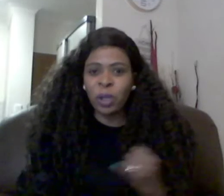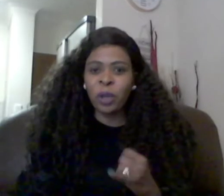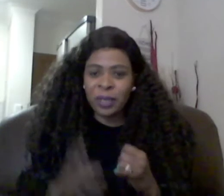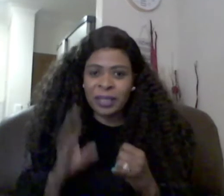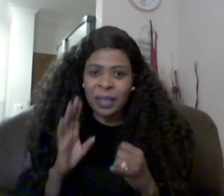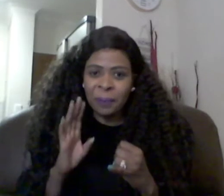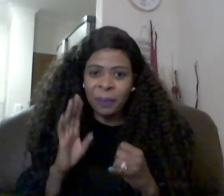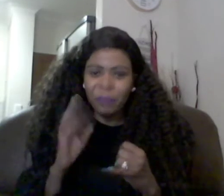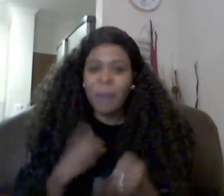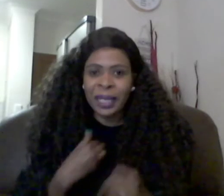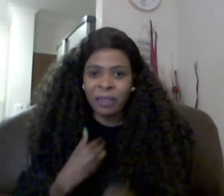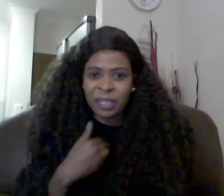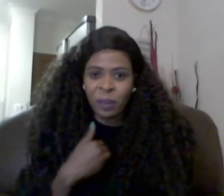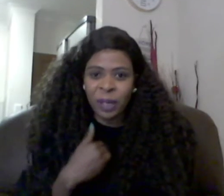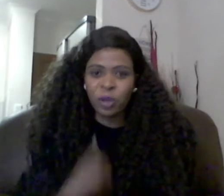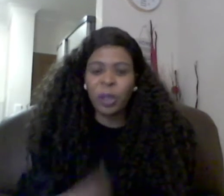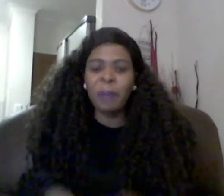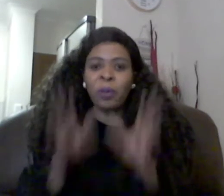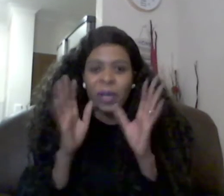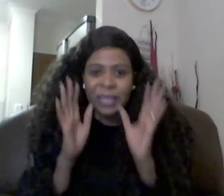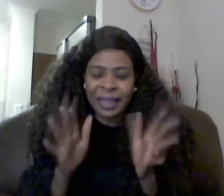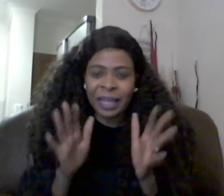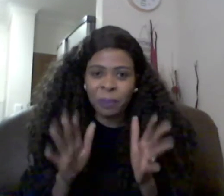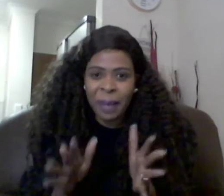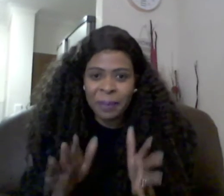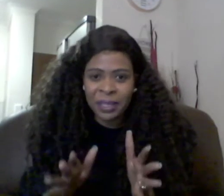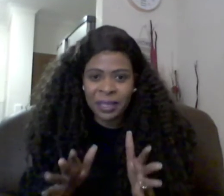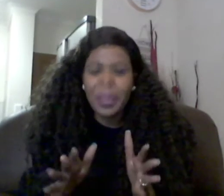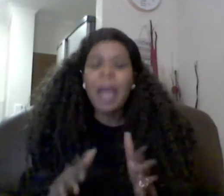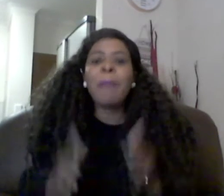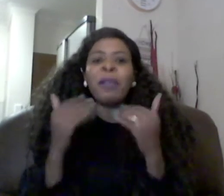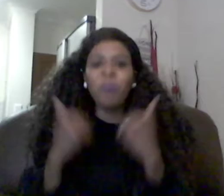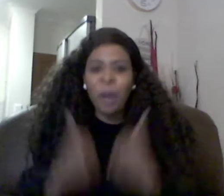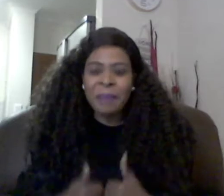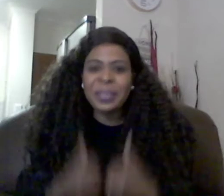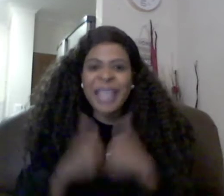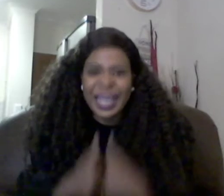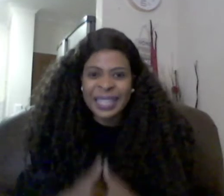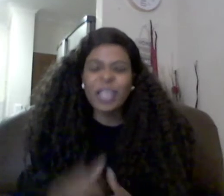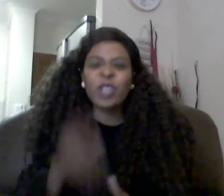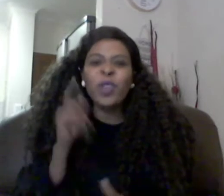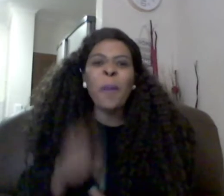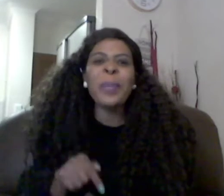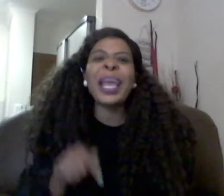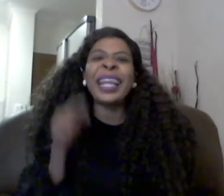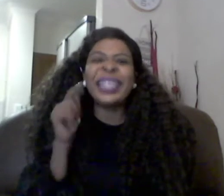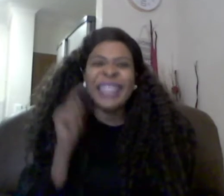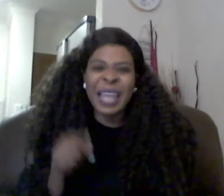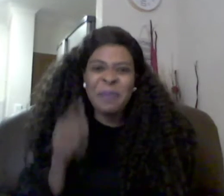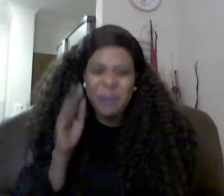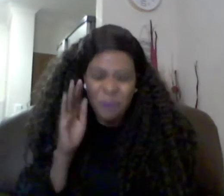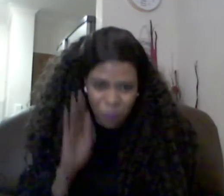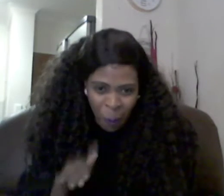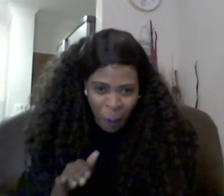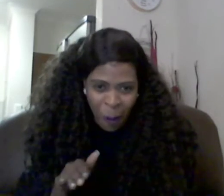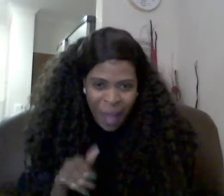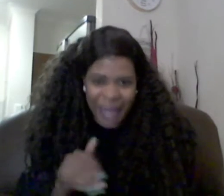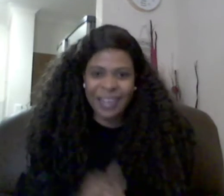it was for me the first day when i saw him it was at that prayer meeting but for him he says he saw me a day before hallelujah